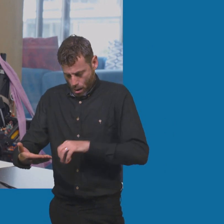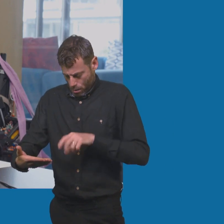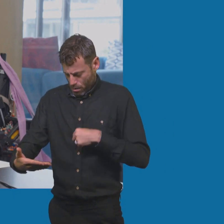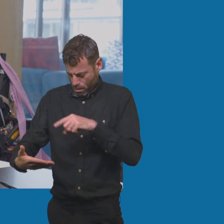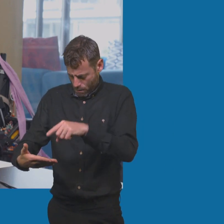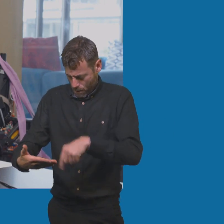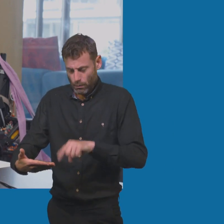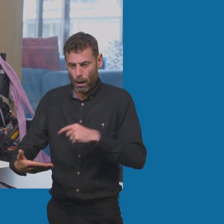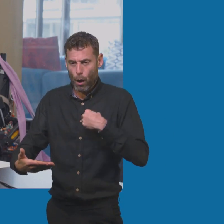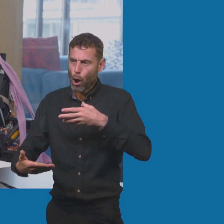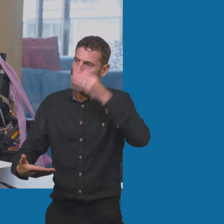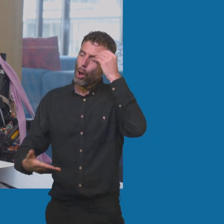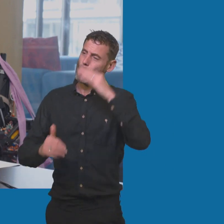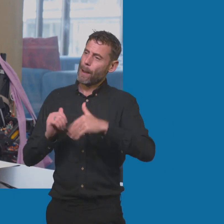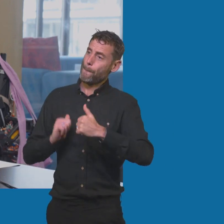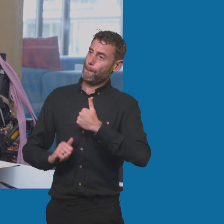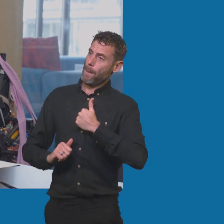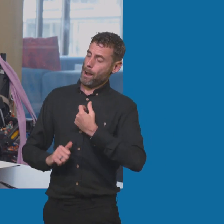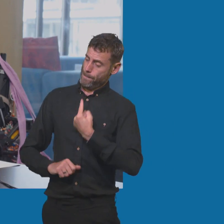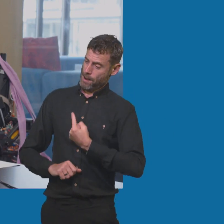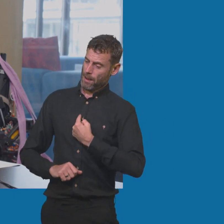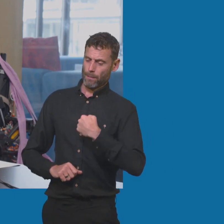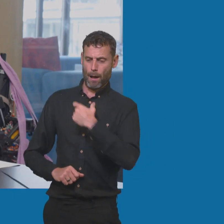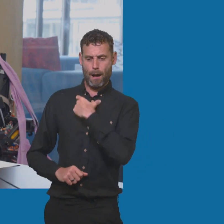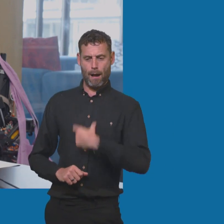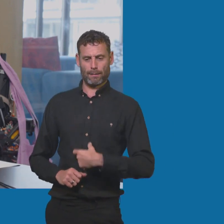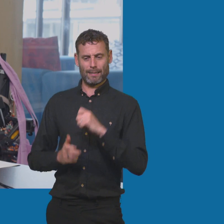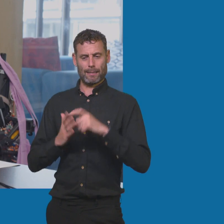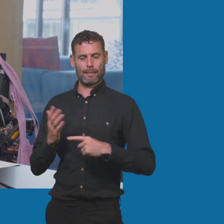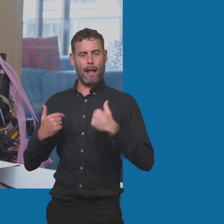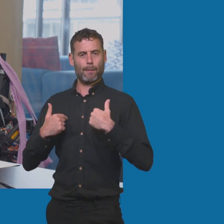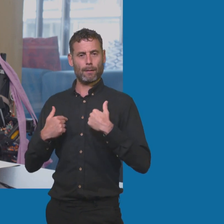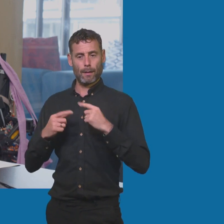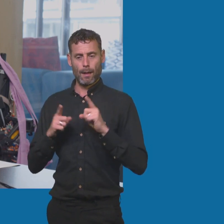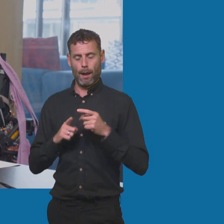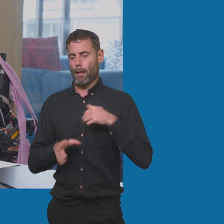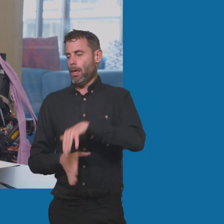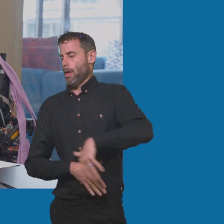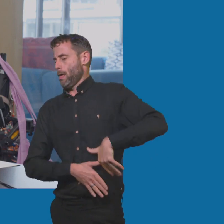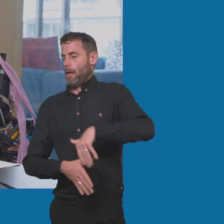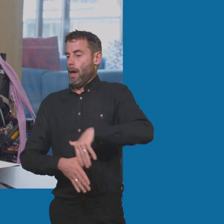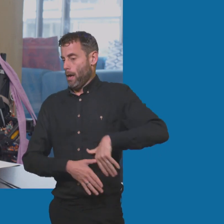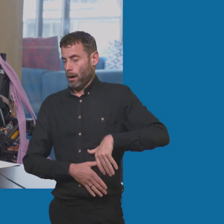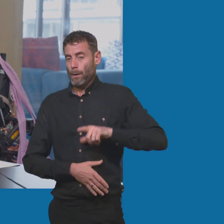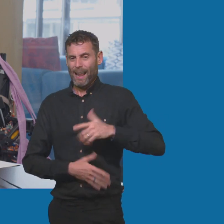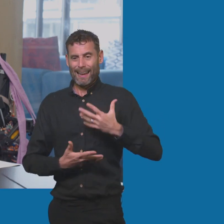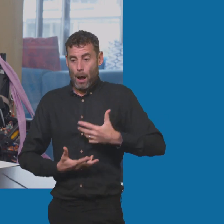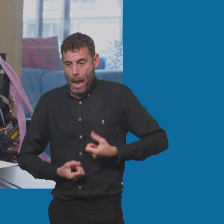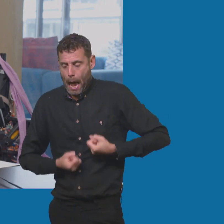identity and it kind of like opened a lot of, it opened Pandora's box. Some of it was good. Some of it was bad. But have you had that